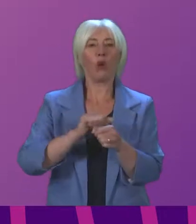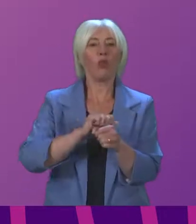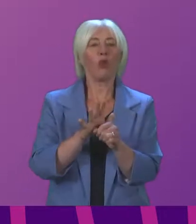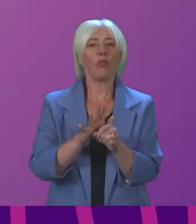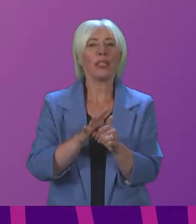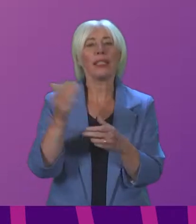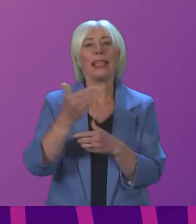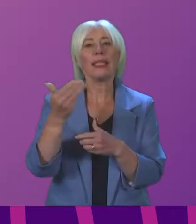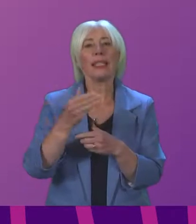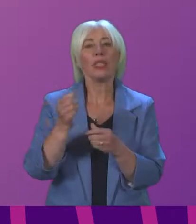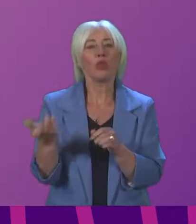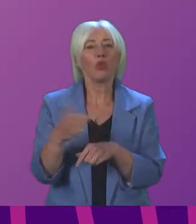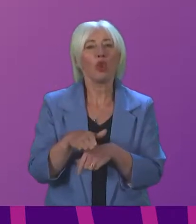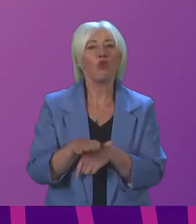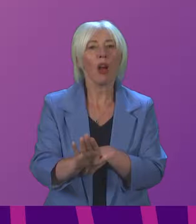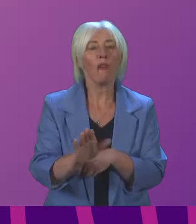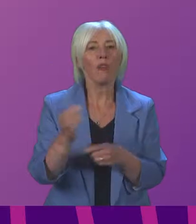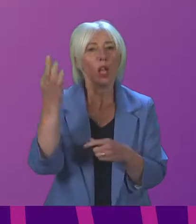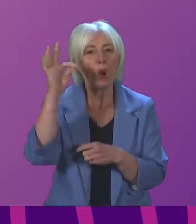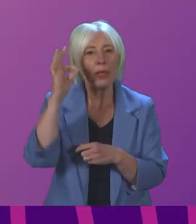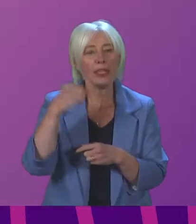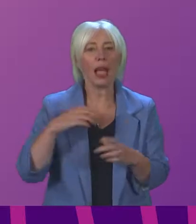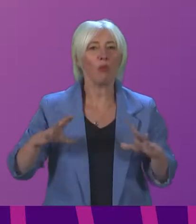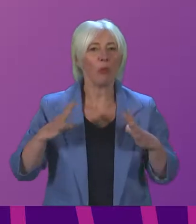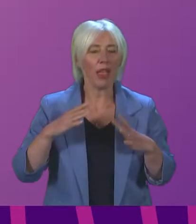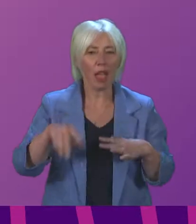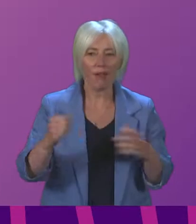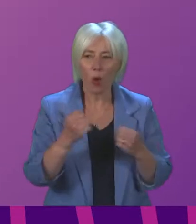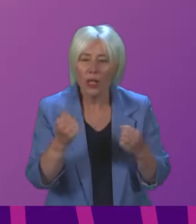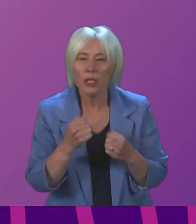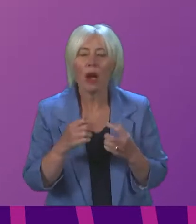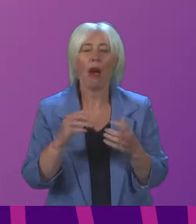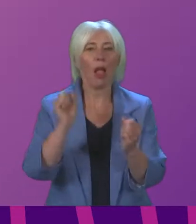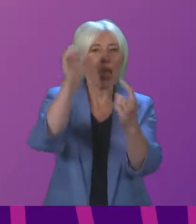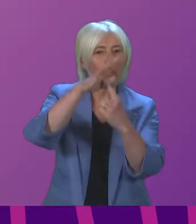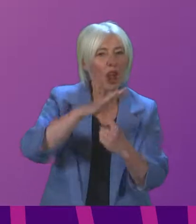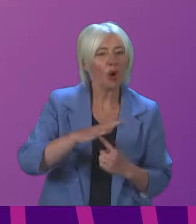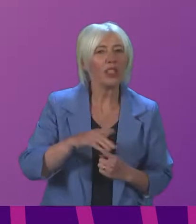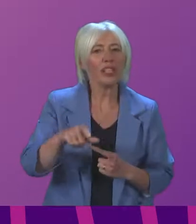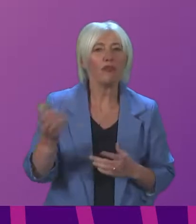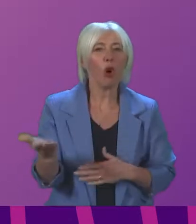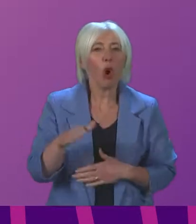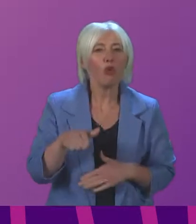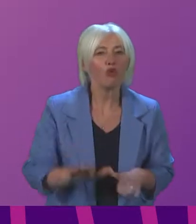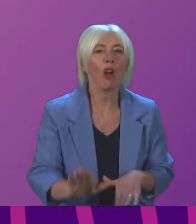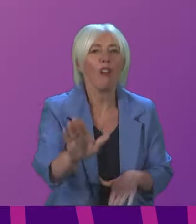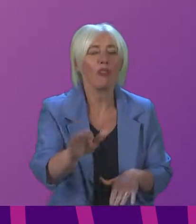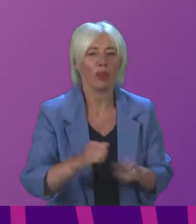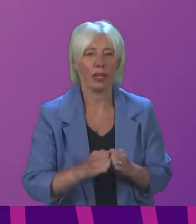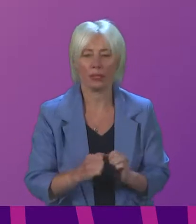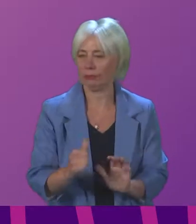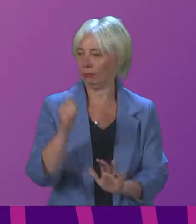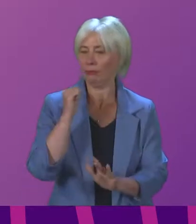Committee about our work on preparing for winter and our priorities for recovery. Presiding Officer, in March